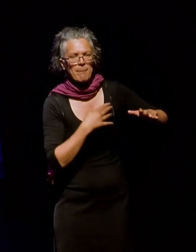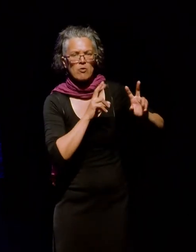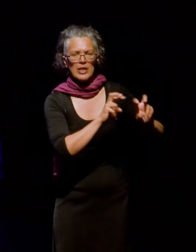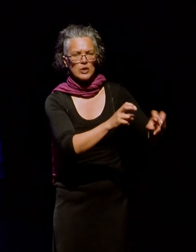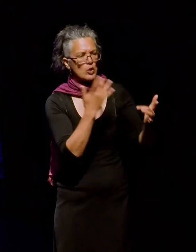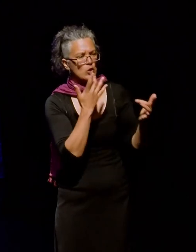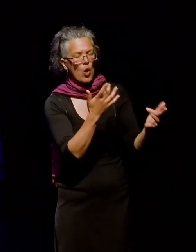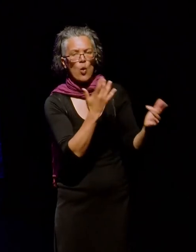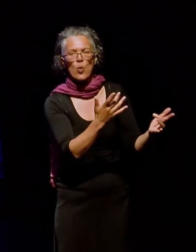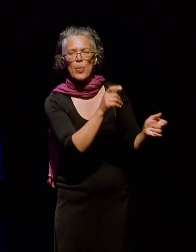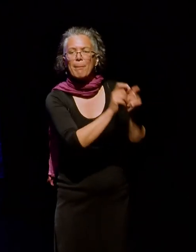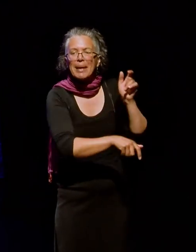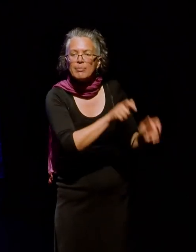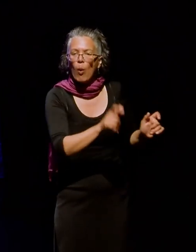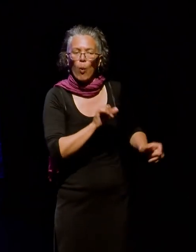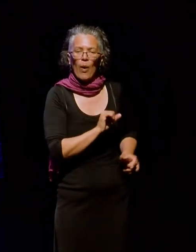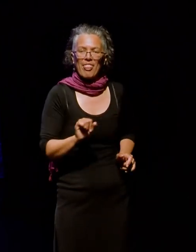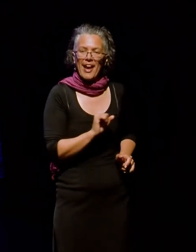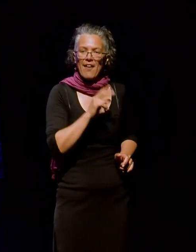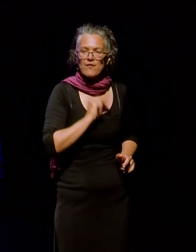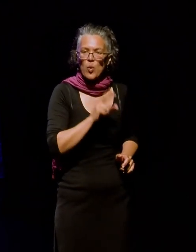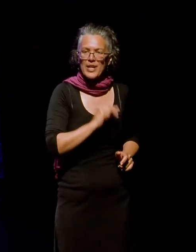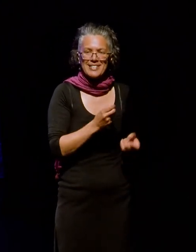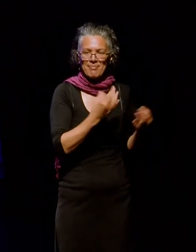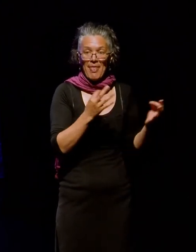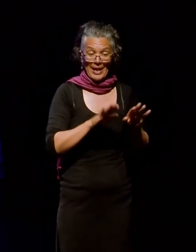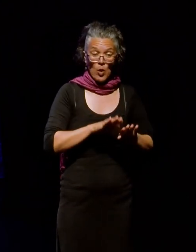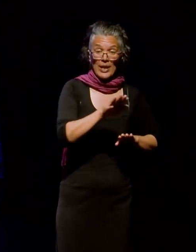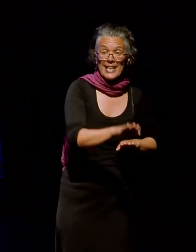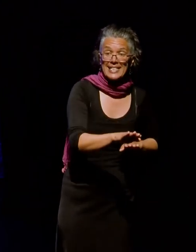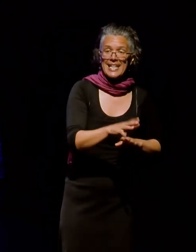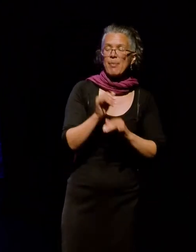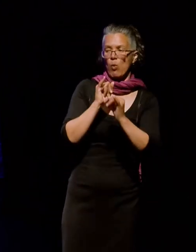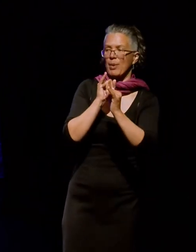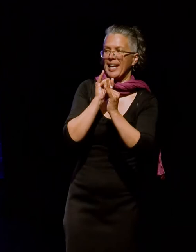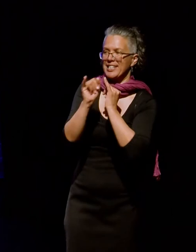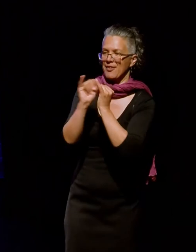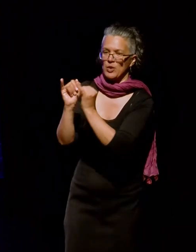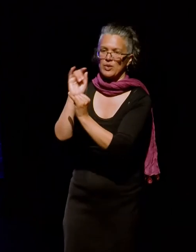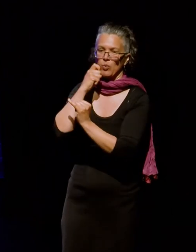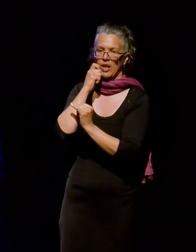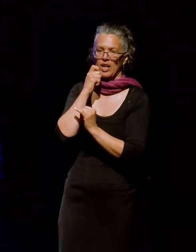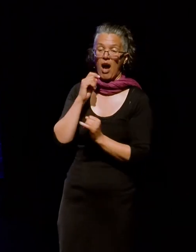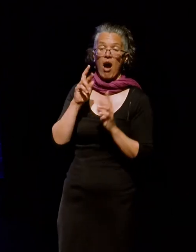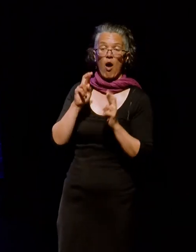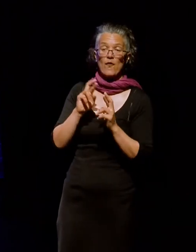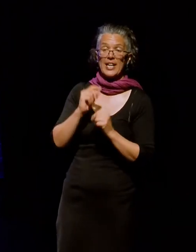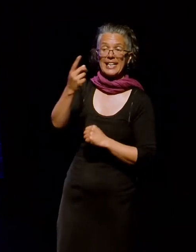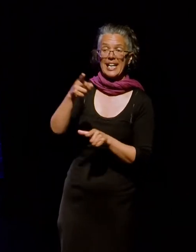create and are active in these spaces. So another next step is interviews which I should be able to conduct mid-next year.